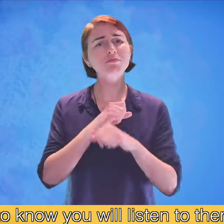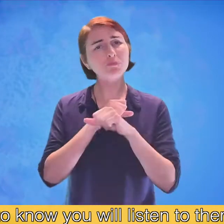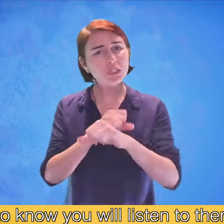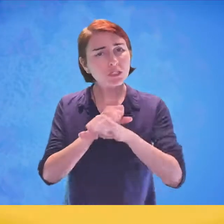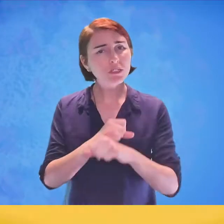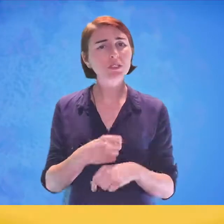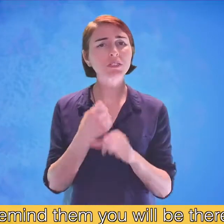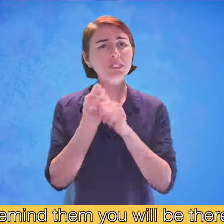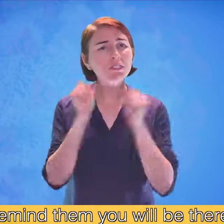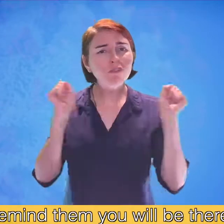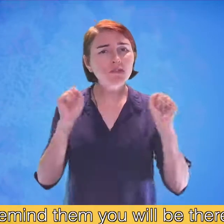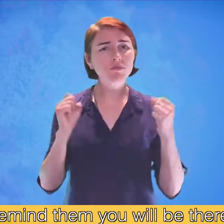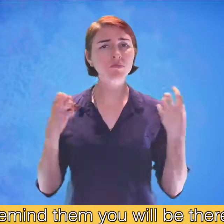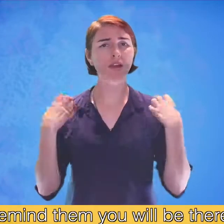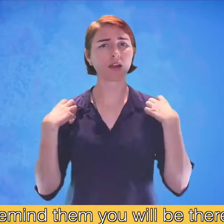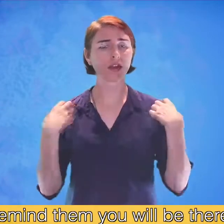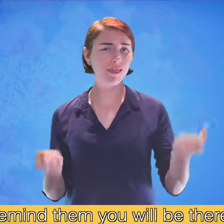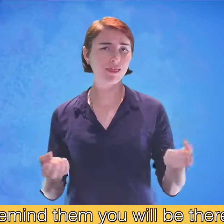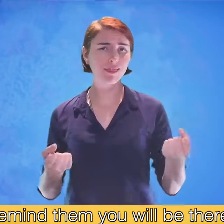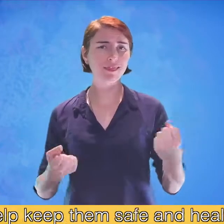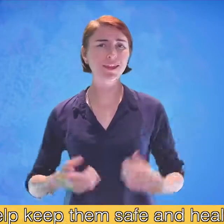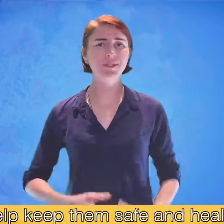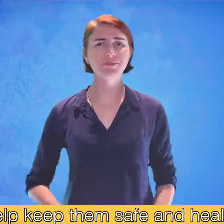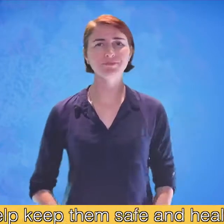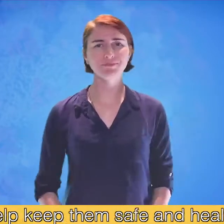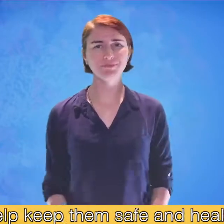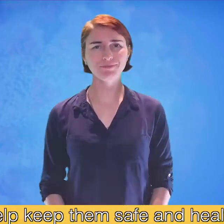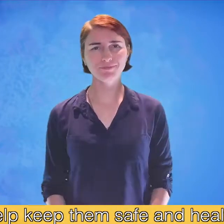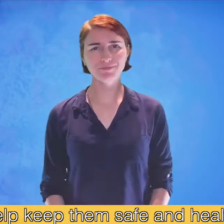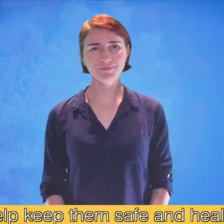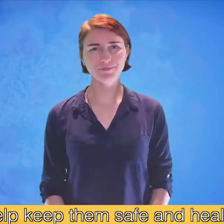to them. Remind them you will be there to help keep them safe and healthy.